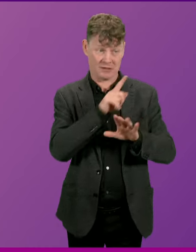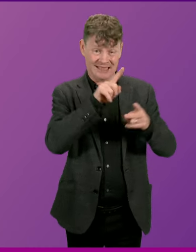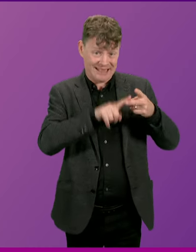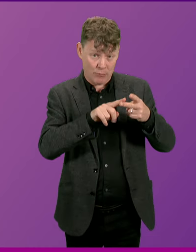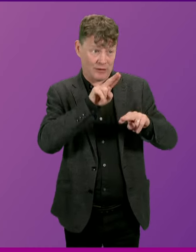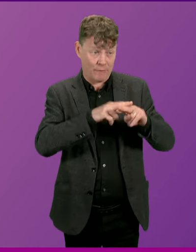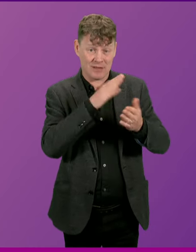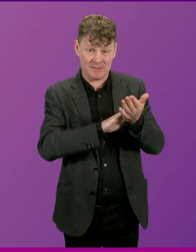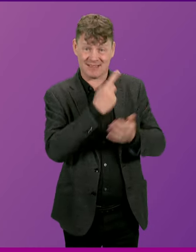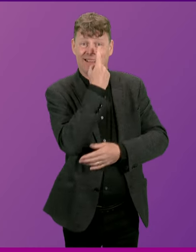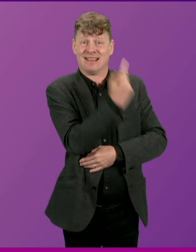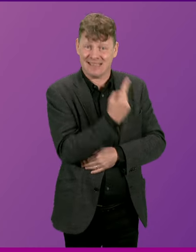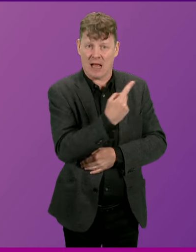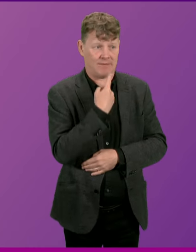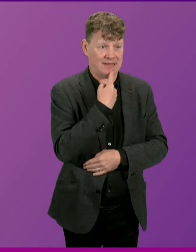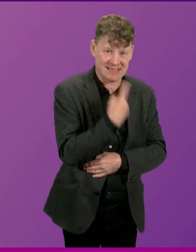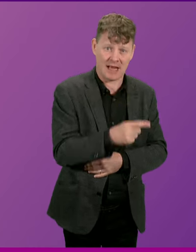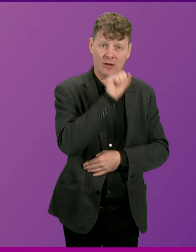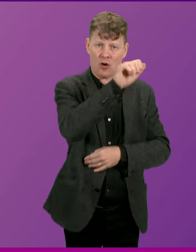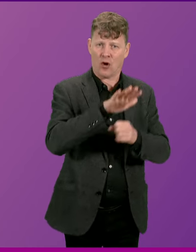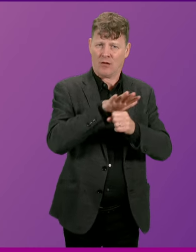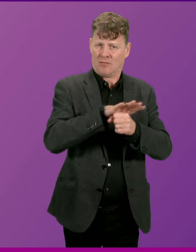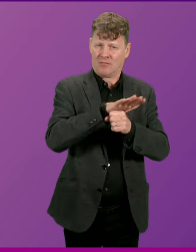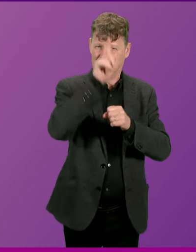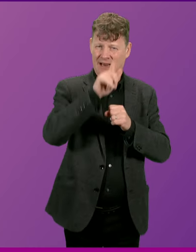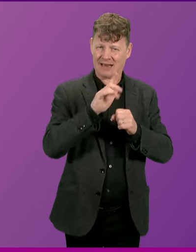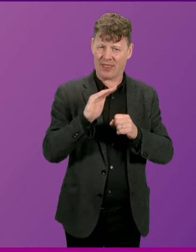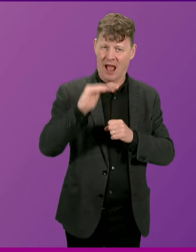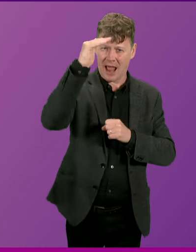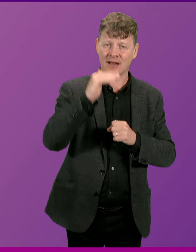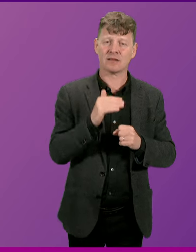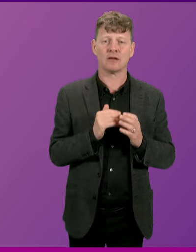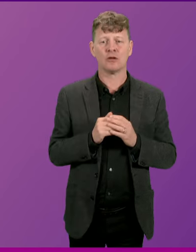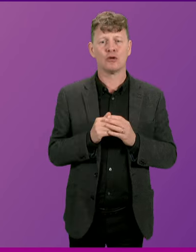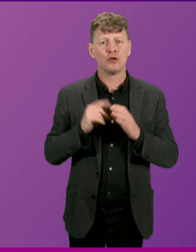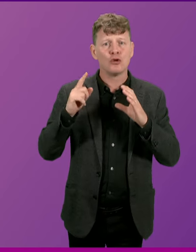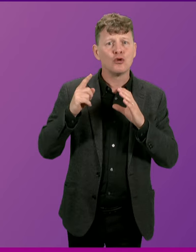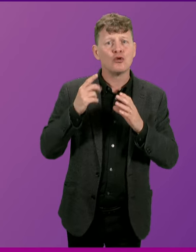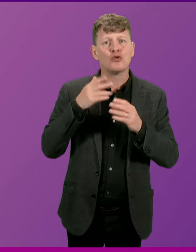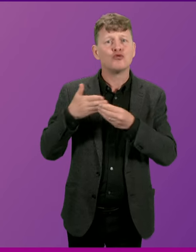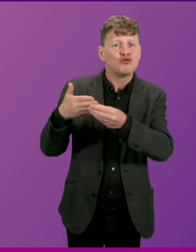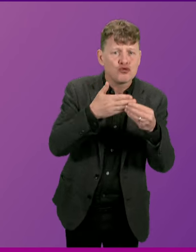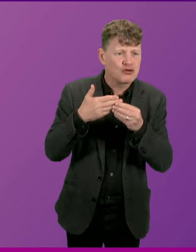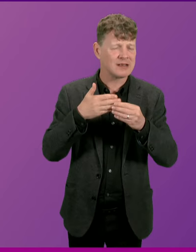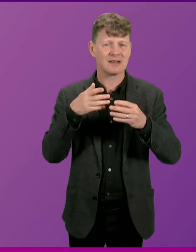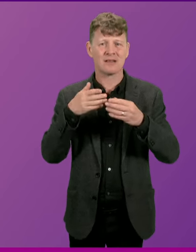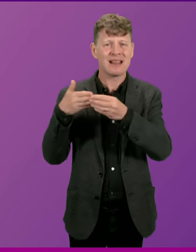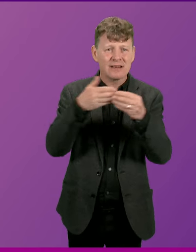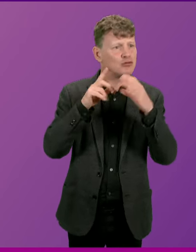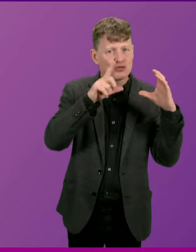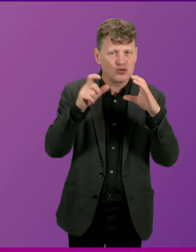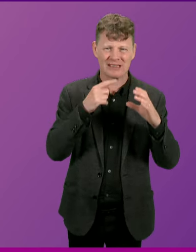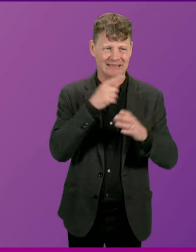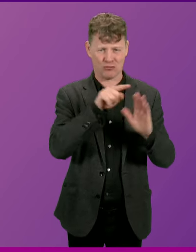Minister to her constituents and businesses in the Highlands. Tourism leaders have been clear that there is irreversible damage being caused by these